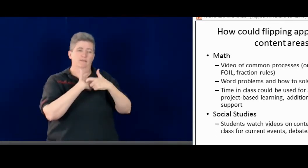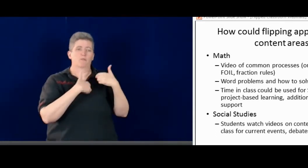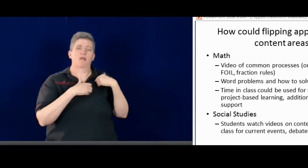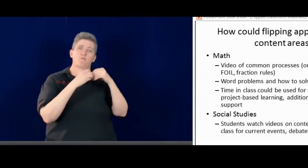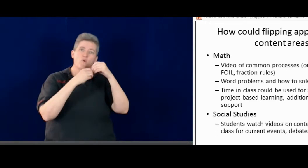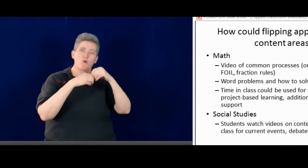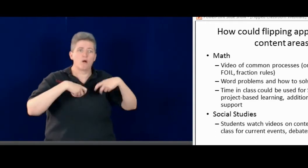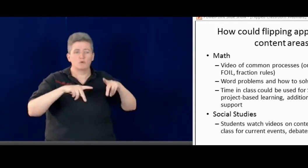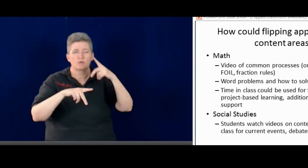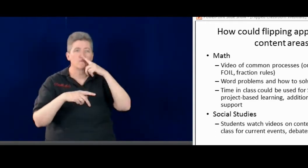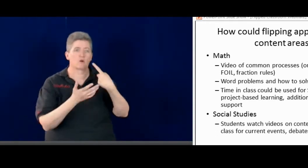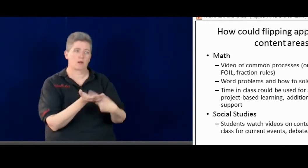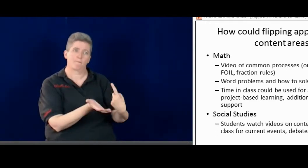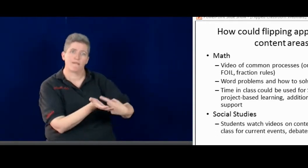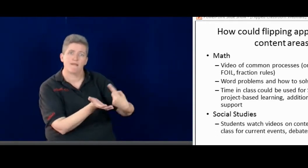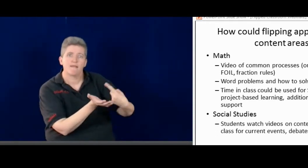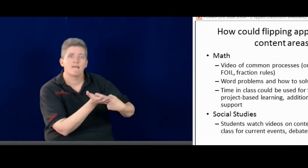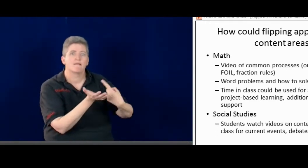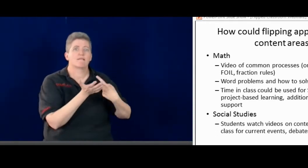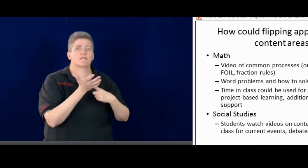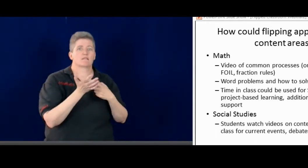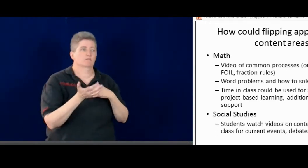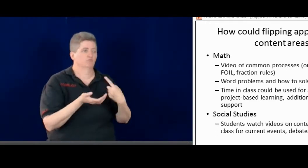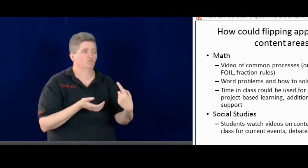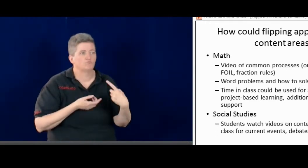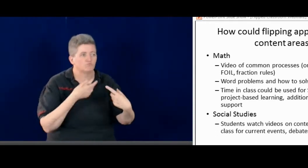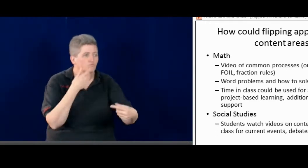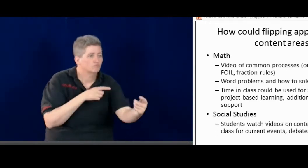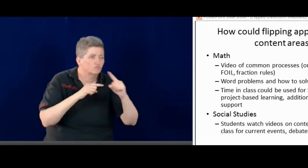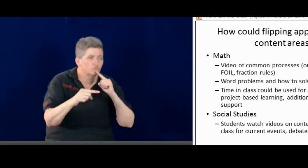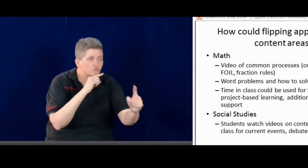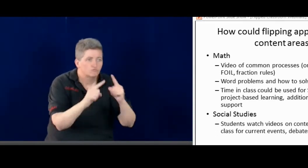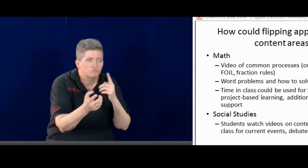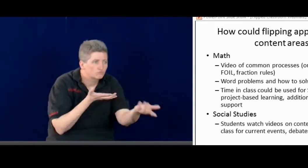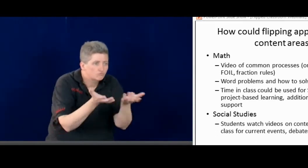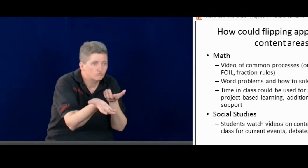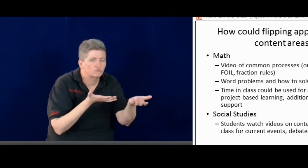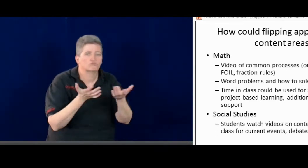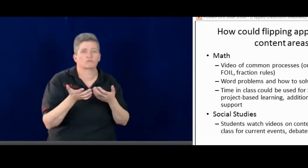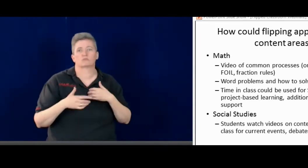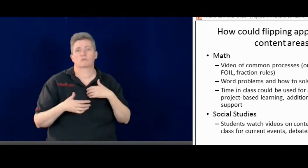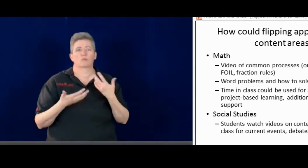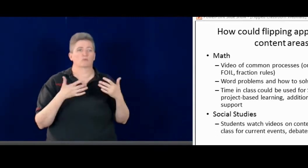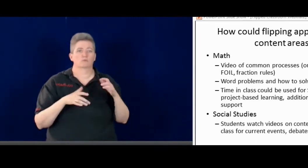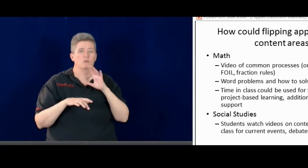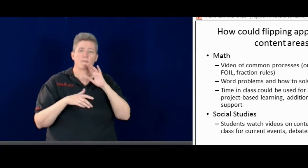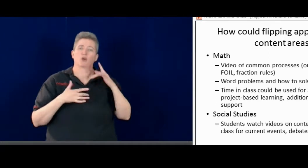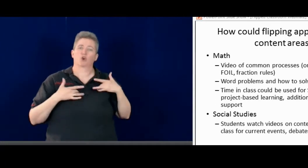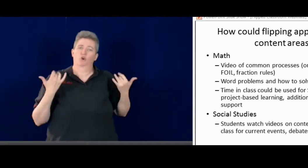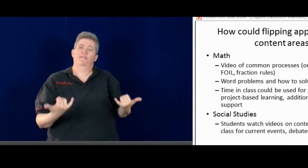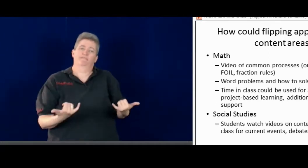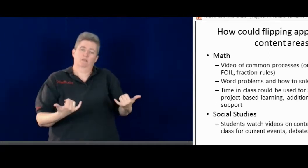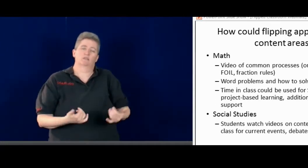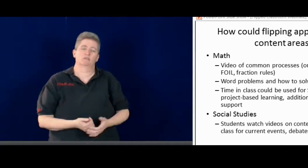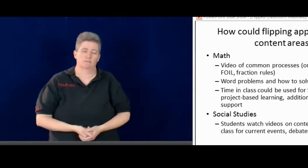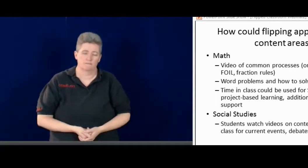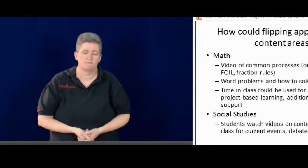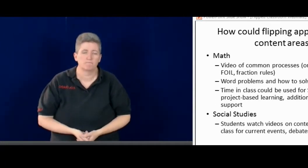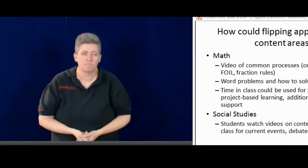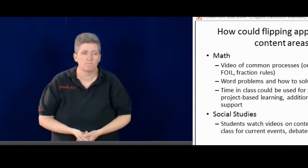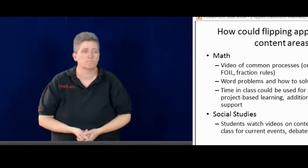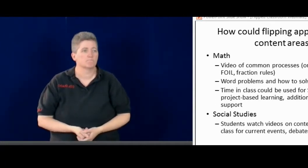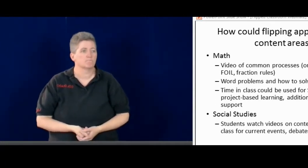And then during class, they would have more opportunity for class discussion once they've already watched the video. More interaction with the students.